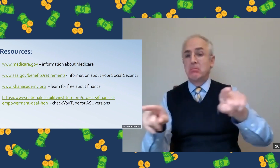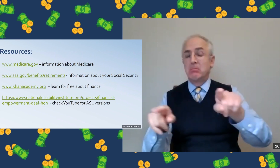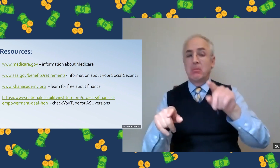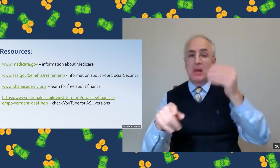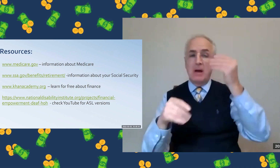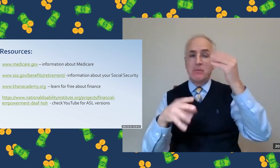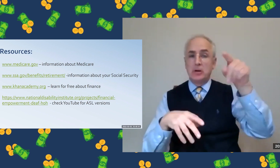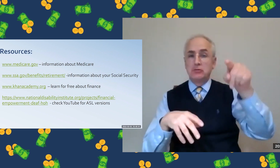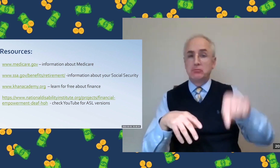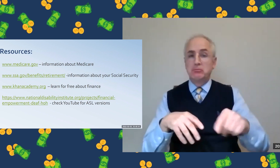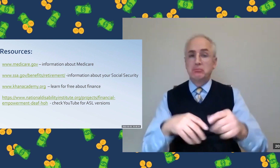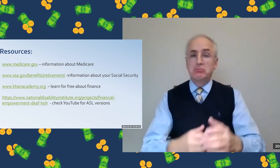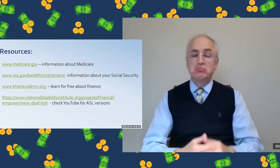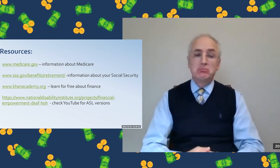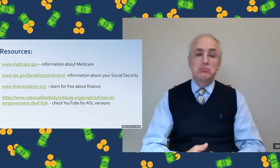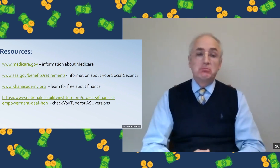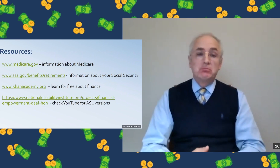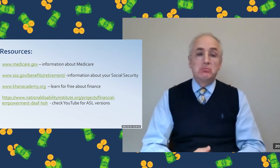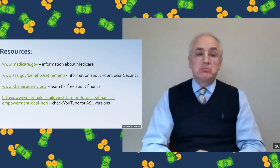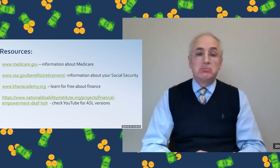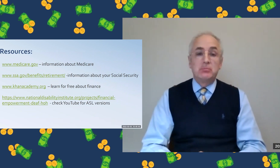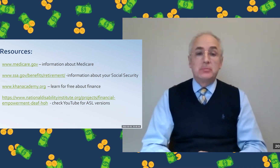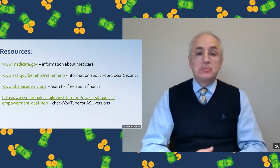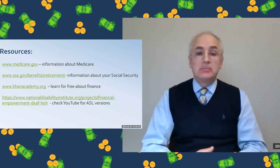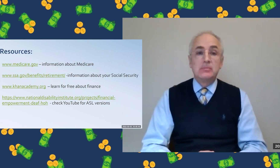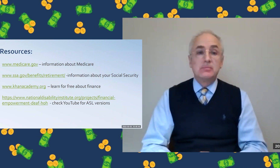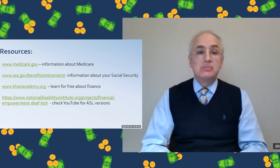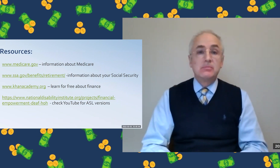And maybe we can also send those out in an email as well.